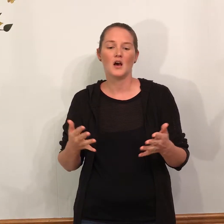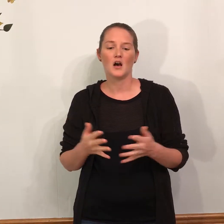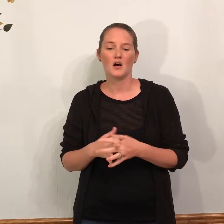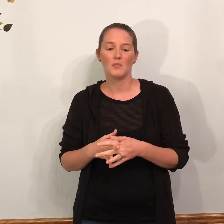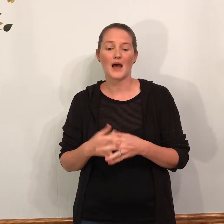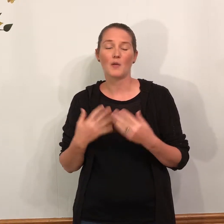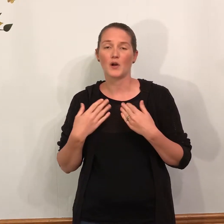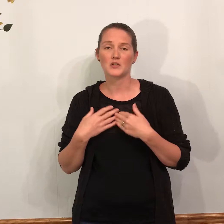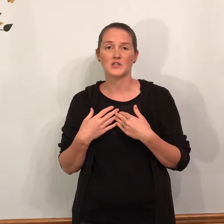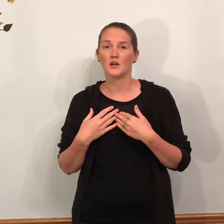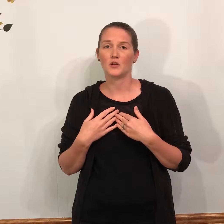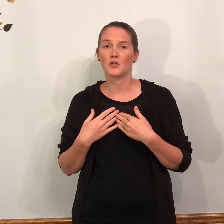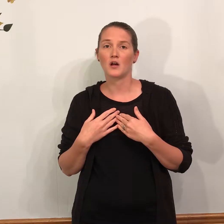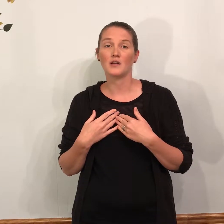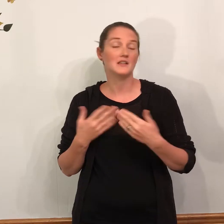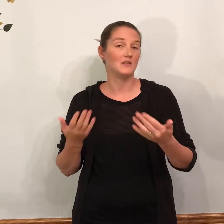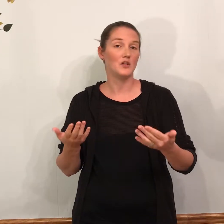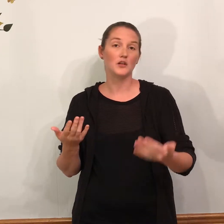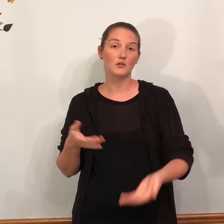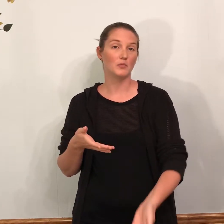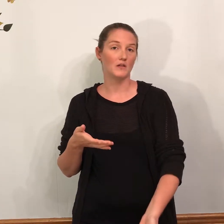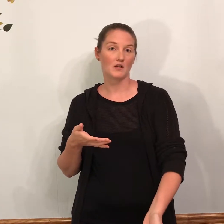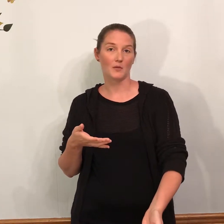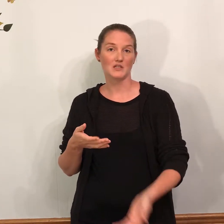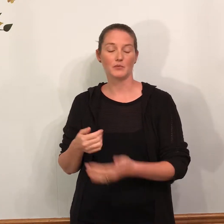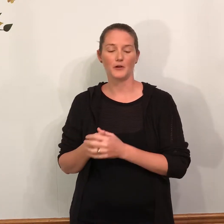Um, but I personally don't know context if you do, but in the comments below.